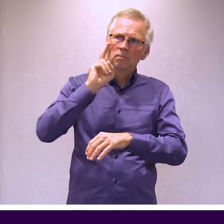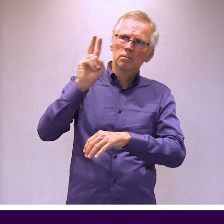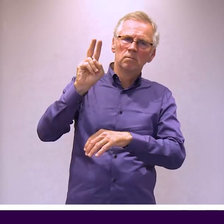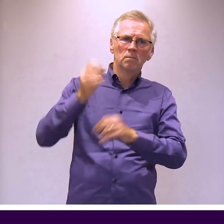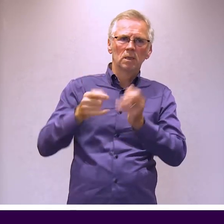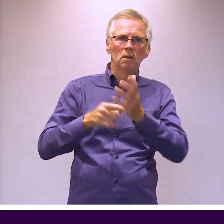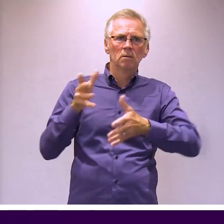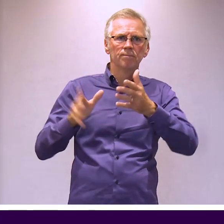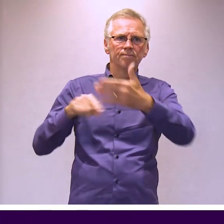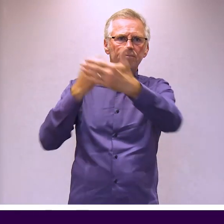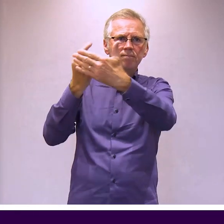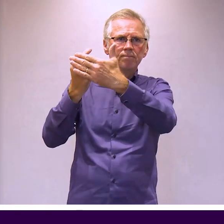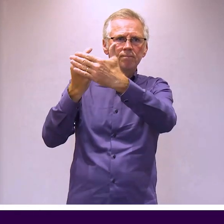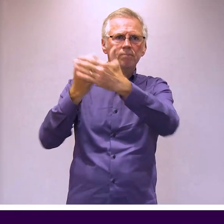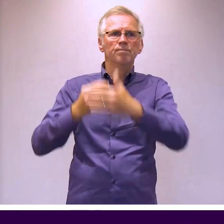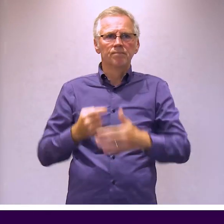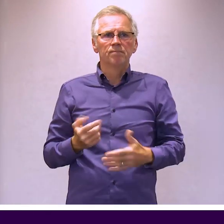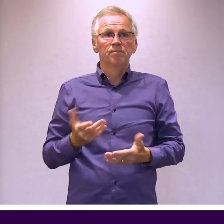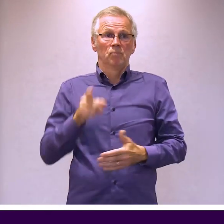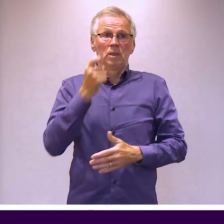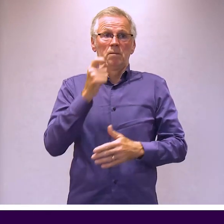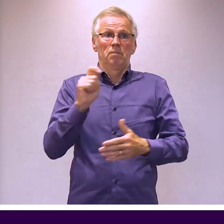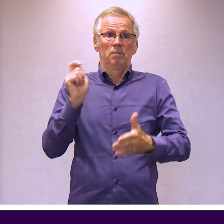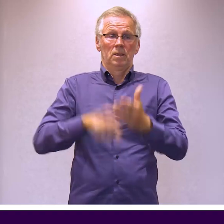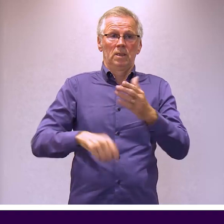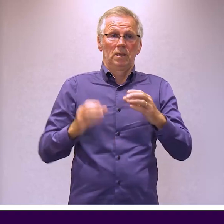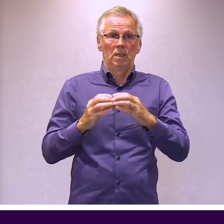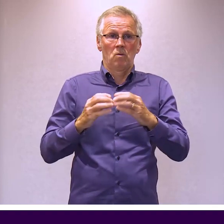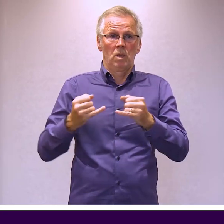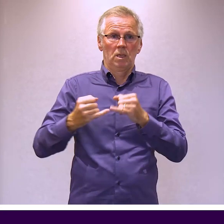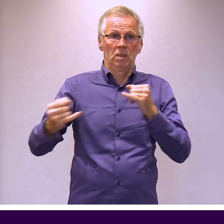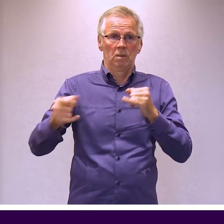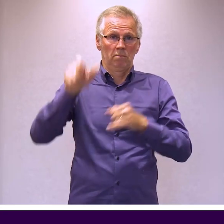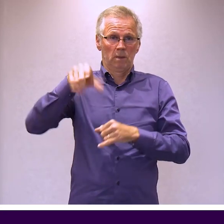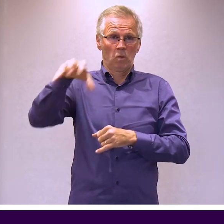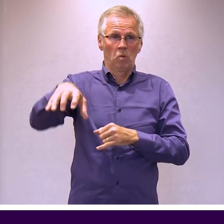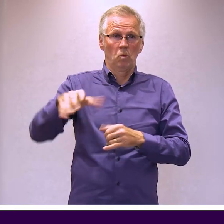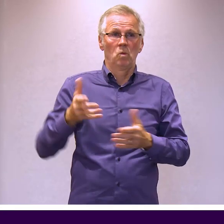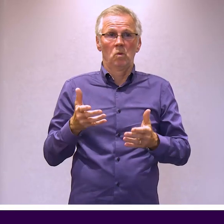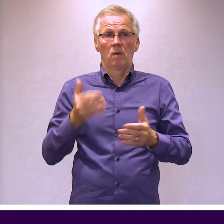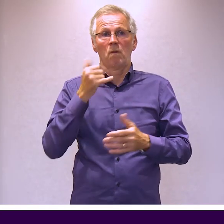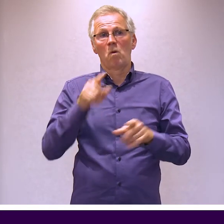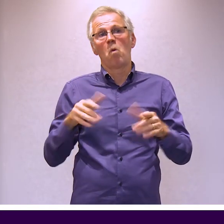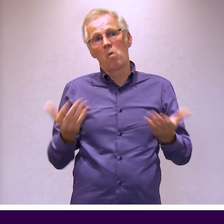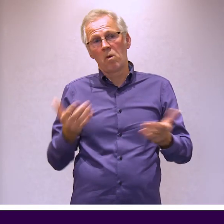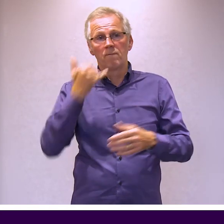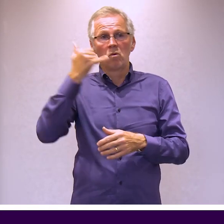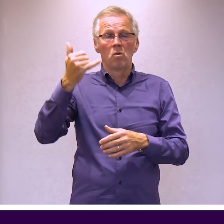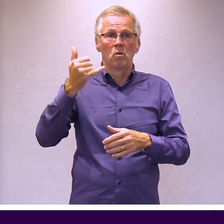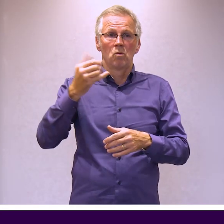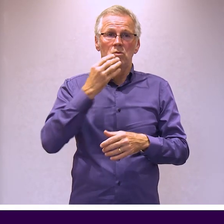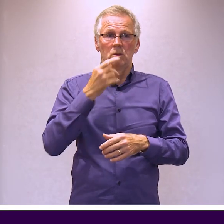We have set aside specific areas in the various venues to give the best view of the BSL